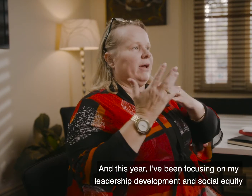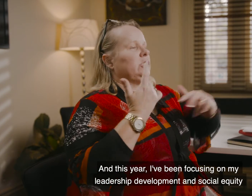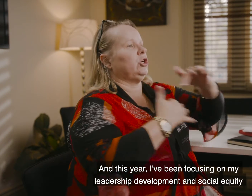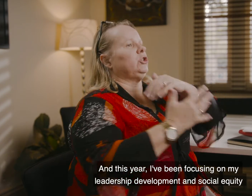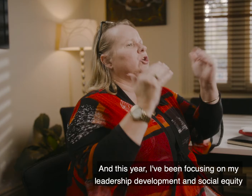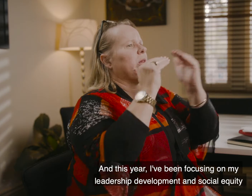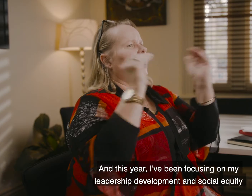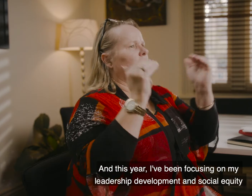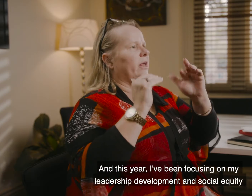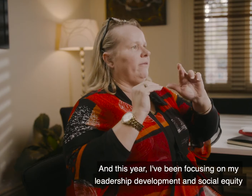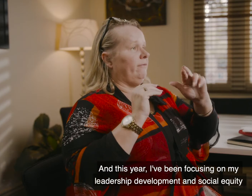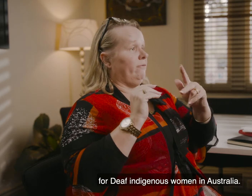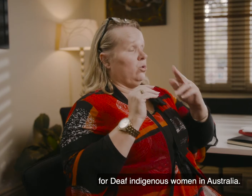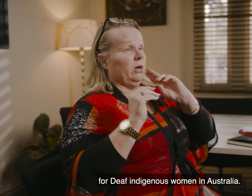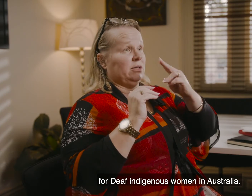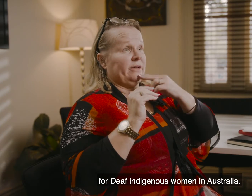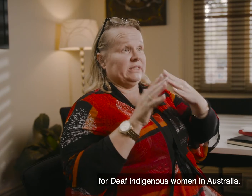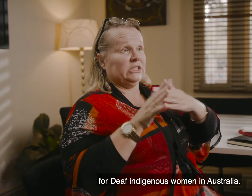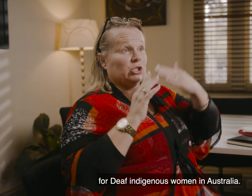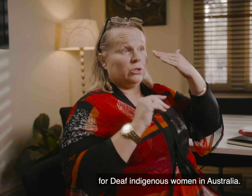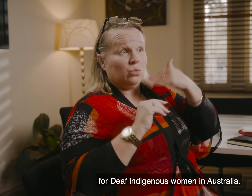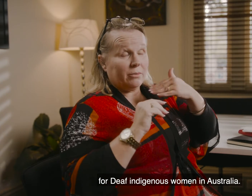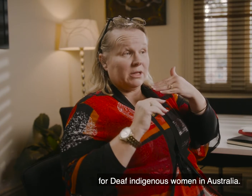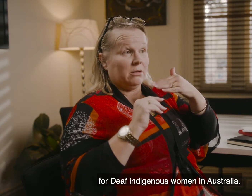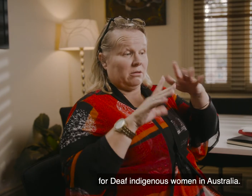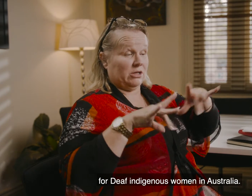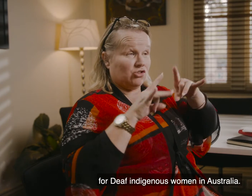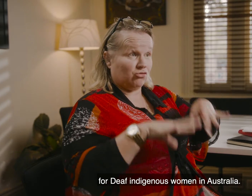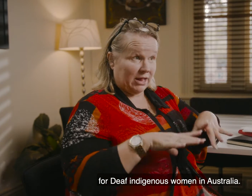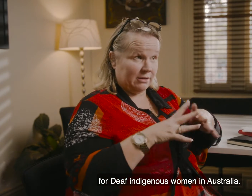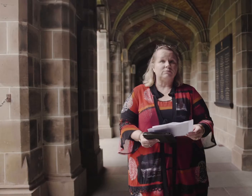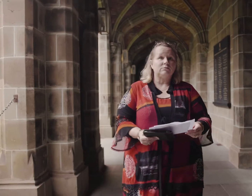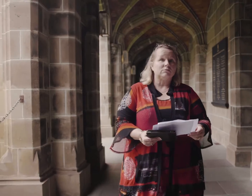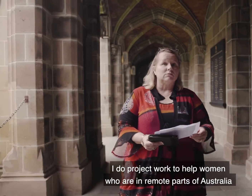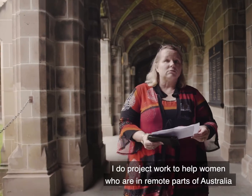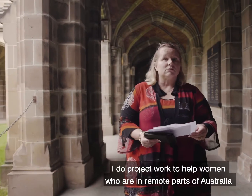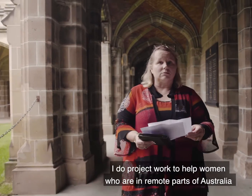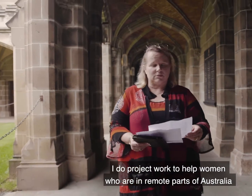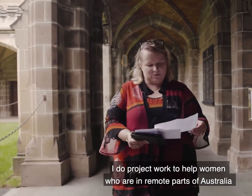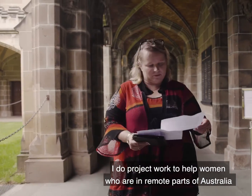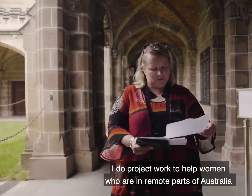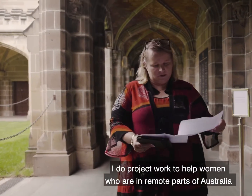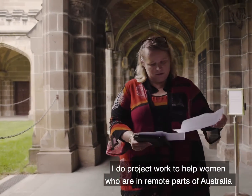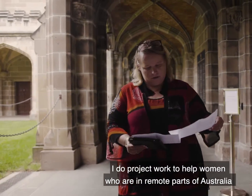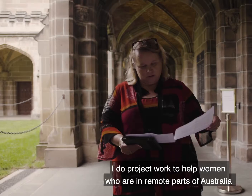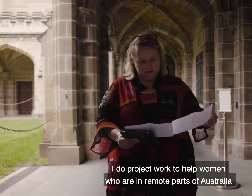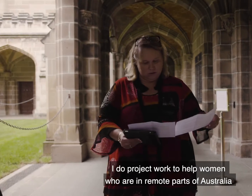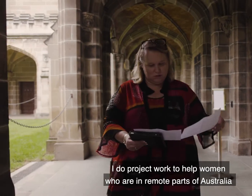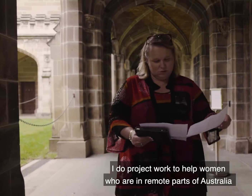and social equity for deaf indigenous women in Australia. I do project work to